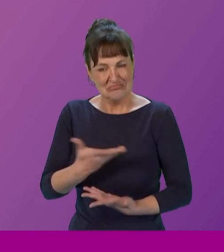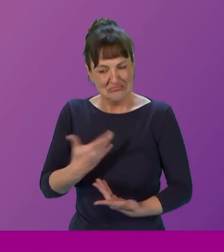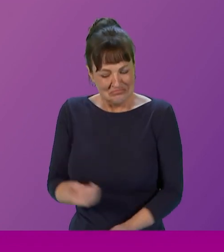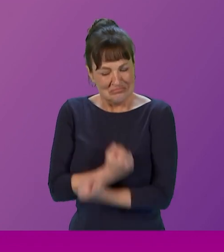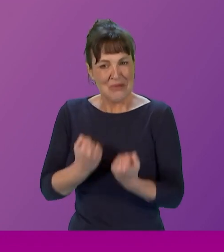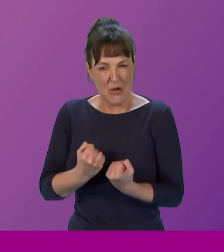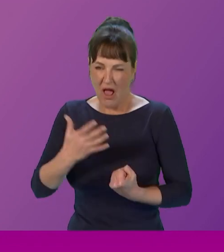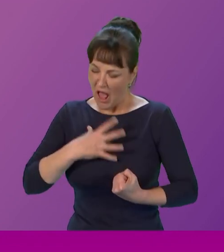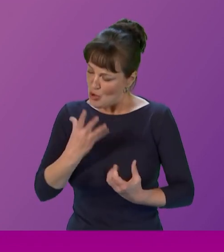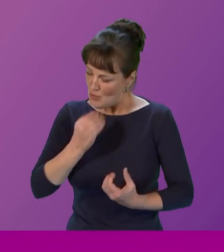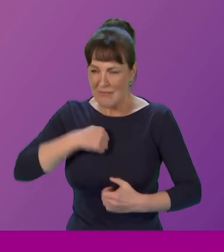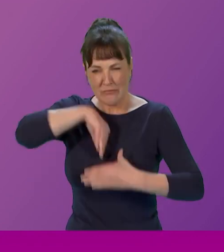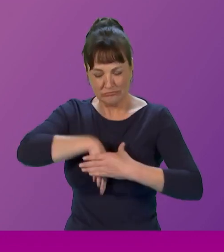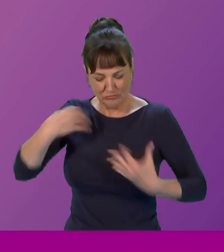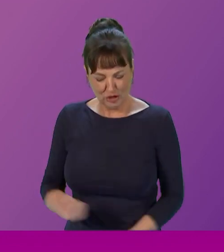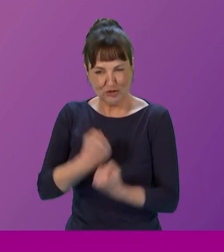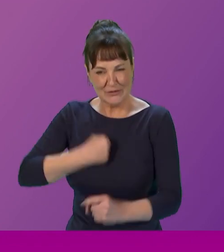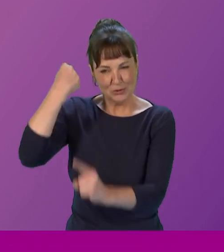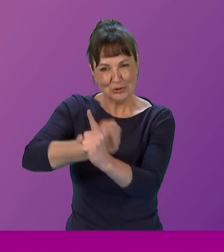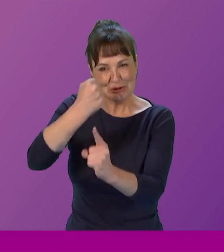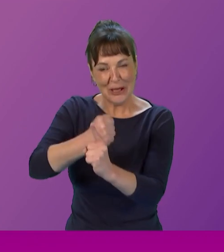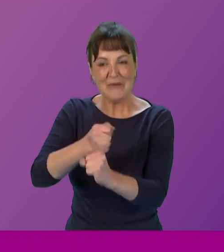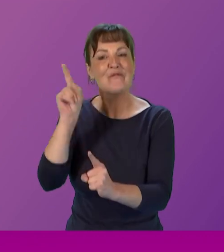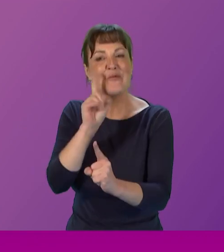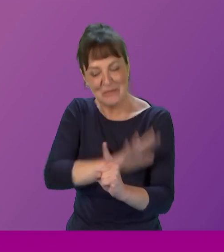me to champion our community for years to come thank you